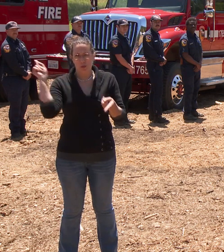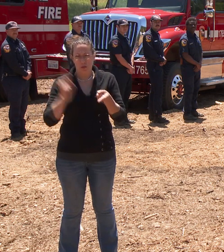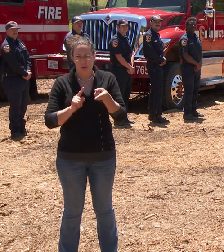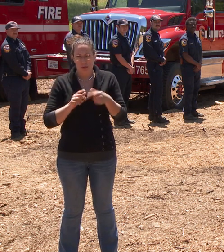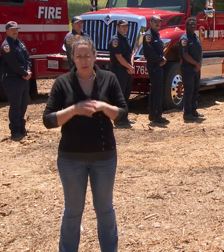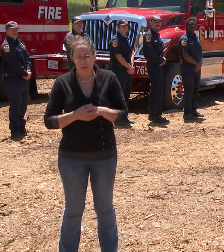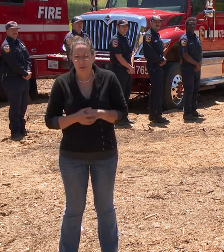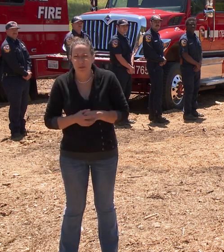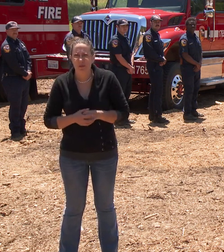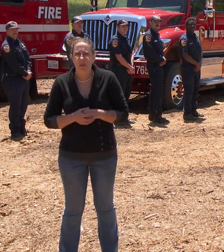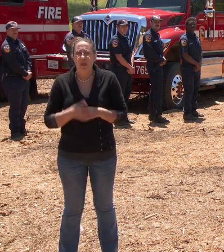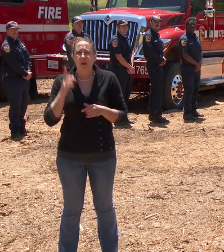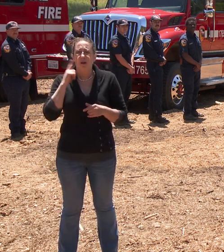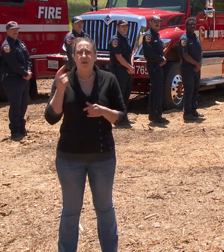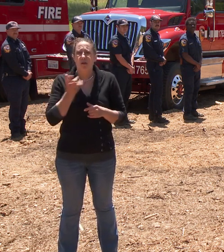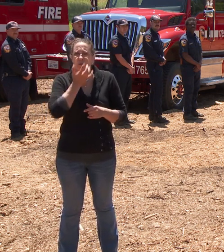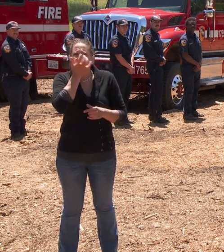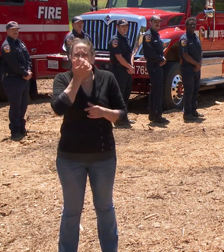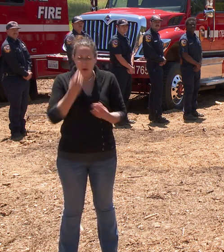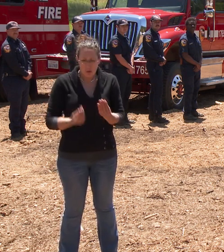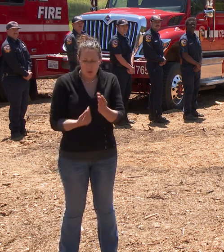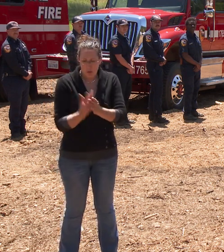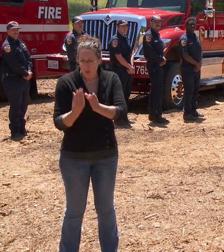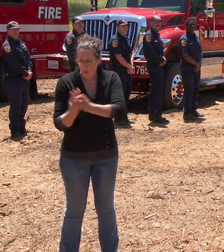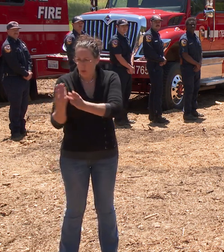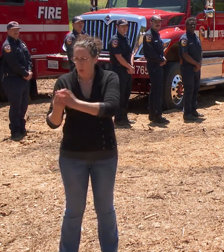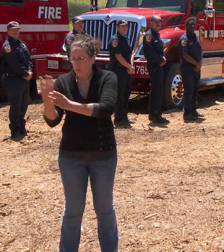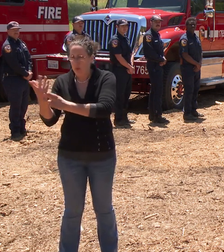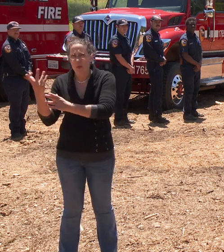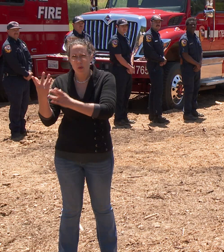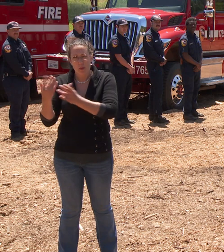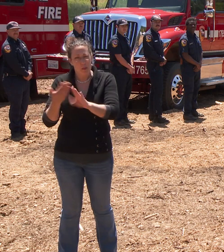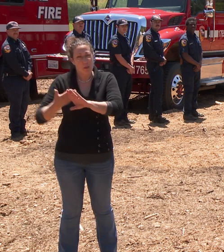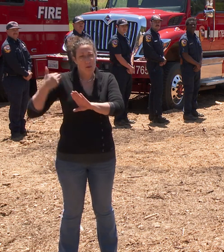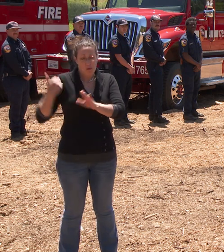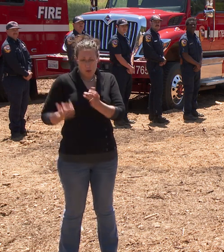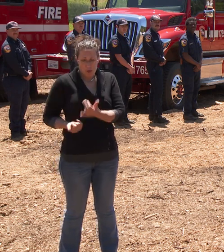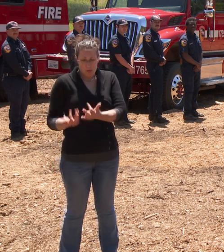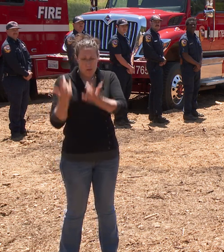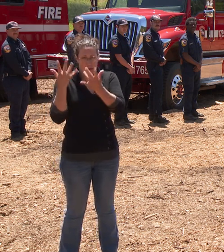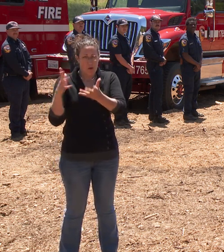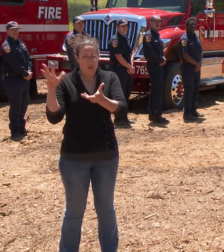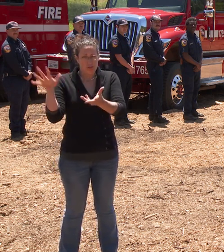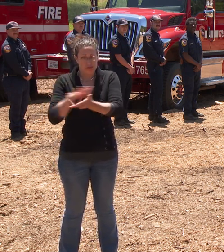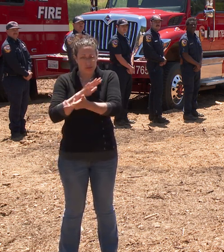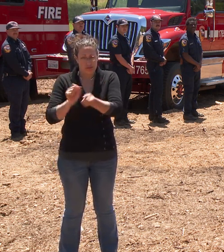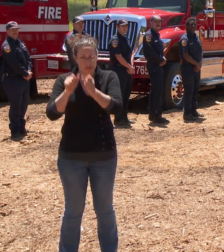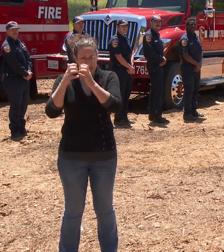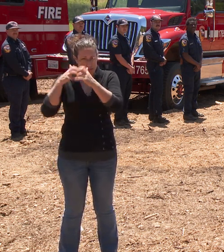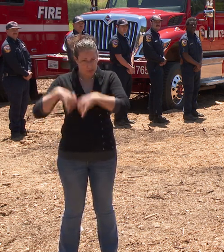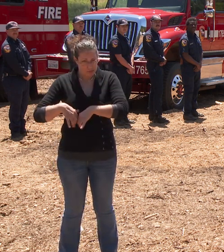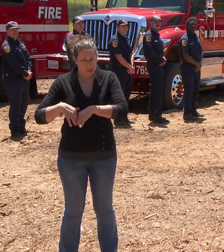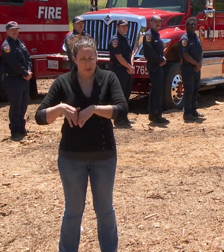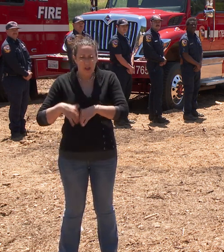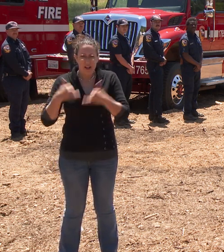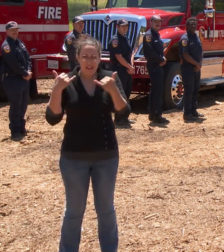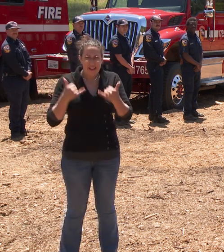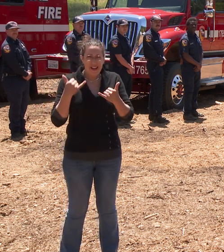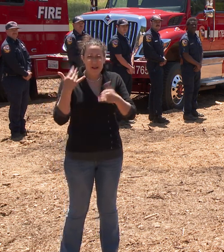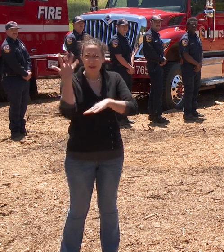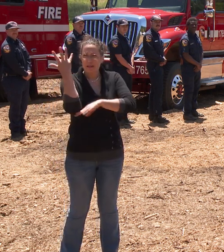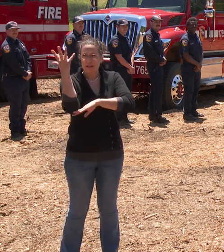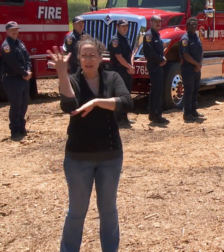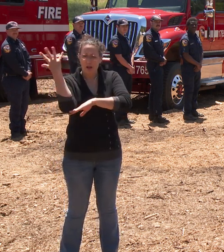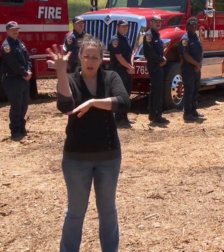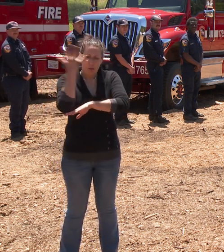From significant vegetative growth and previously burned through areas to large accumulations of dead blowdown